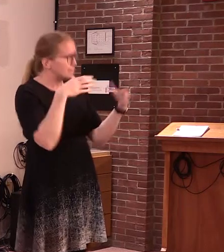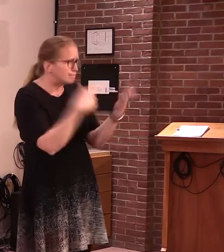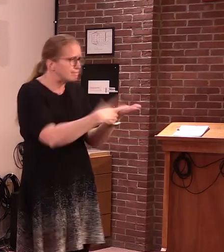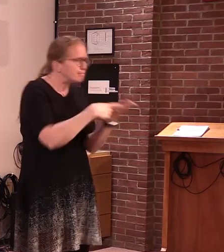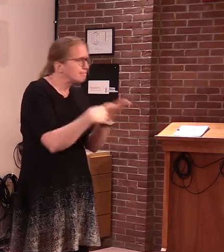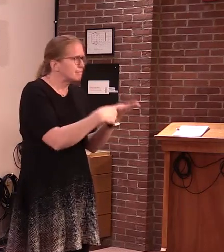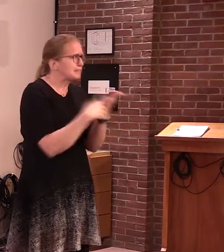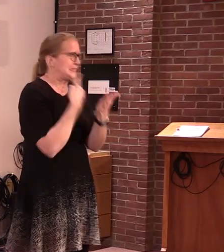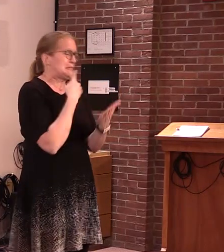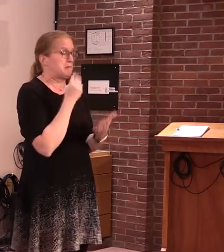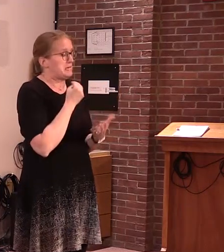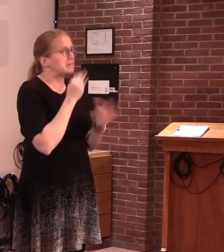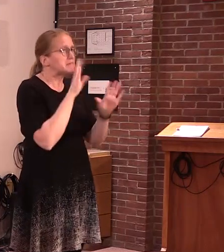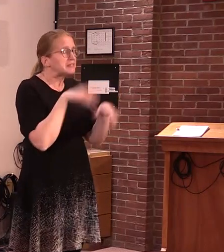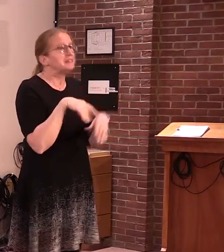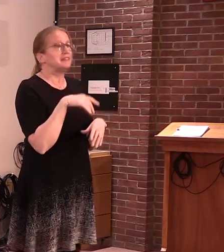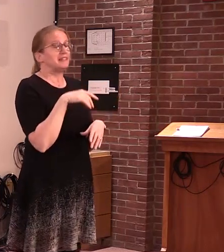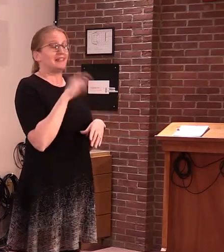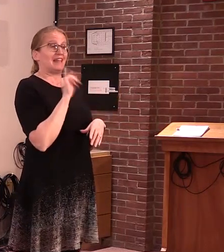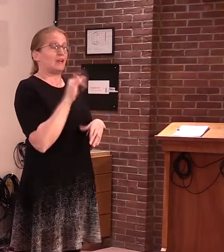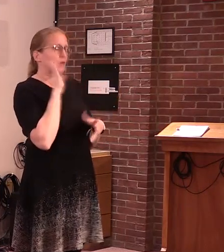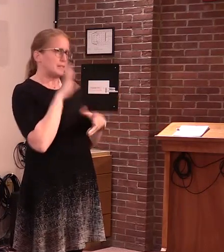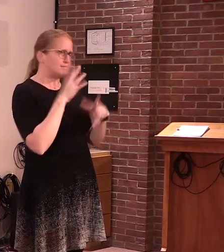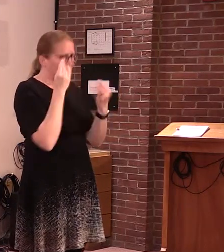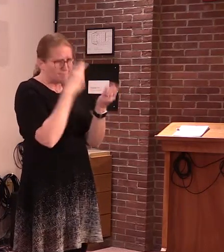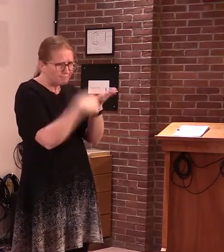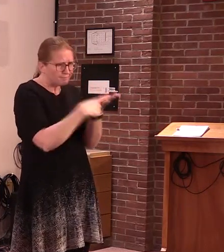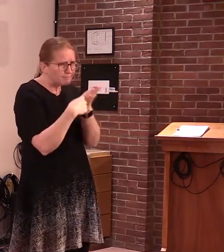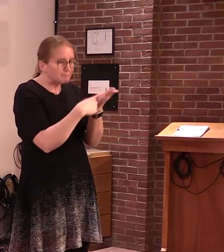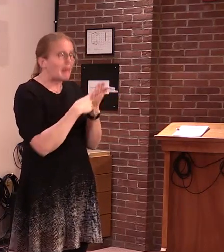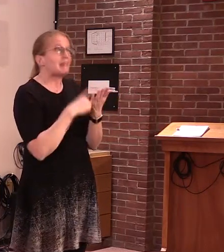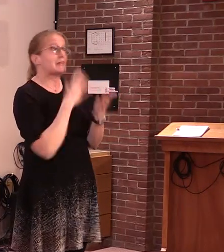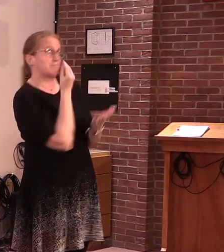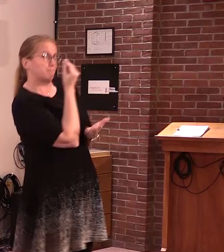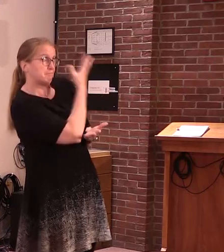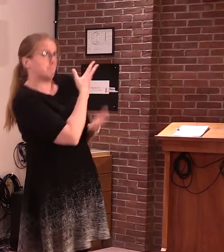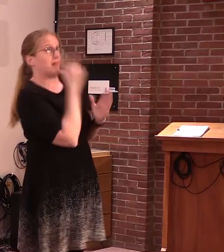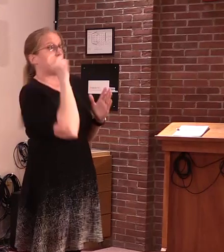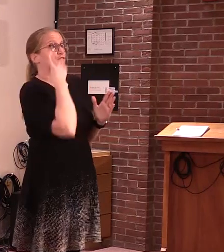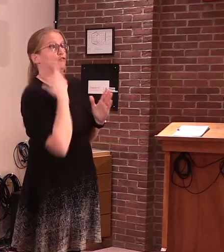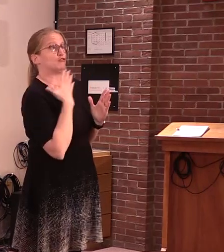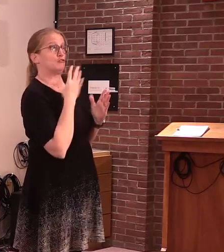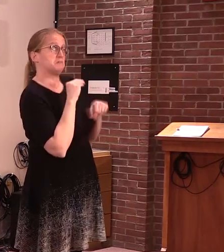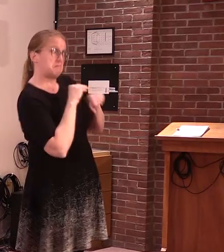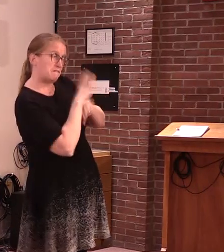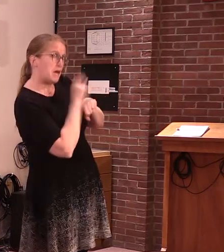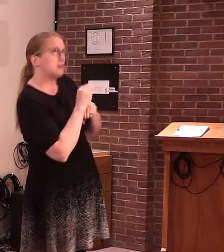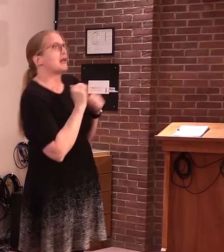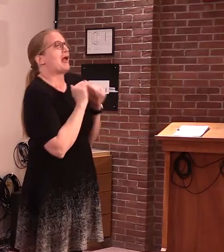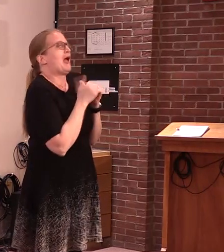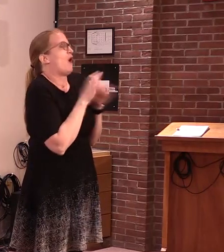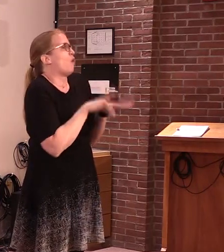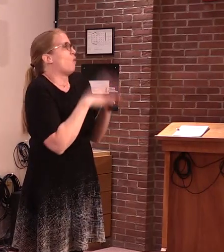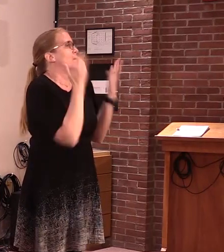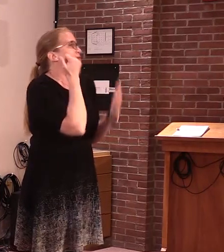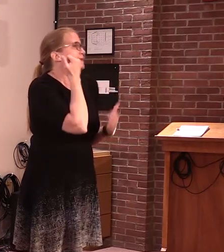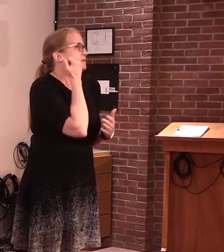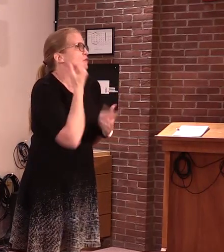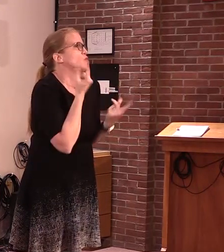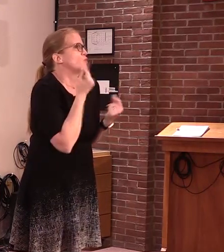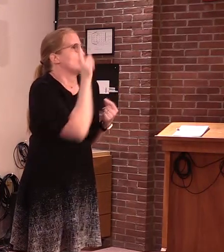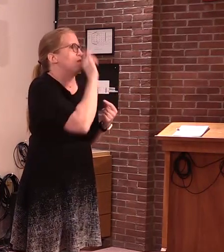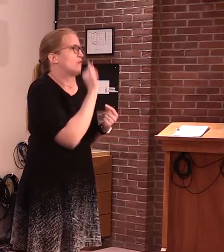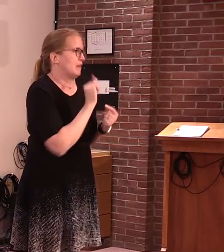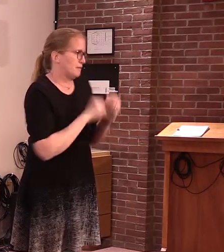best guidelines for future reopening. I also want to be clear on the issue of what is called